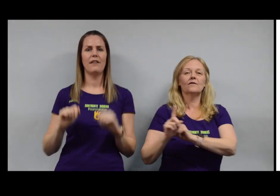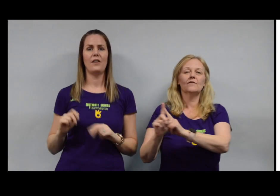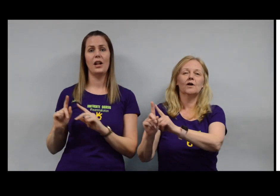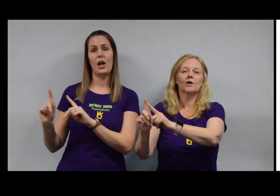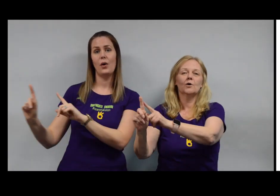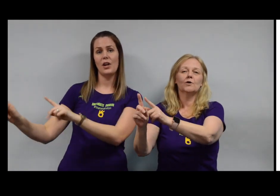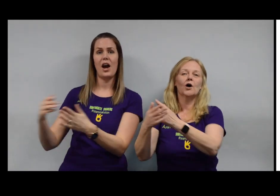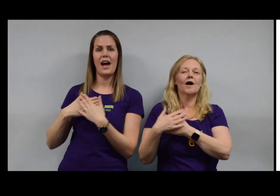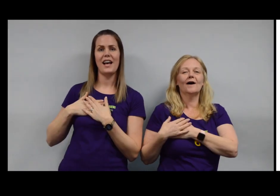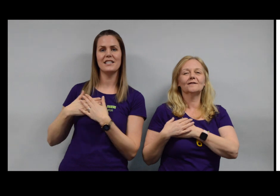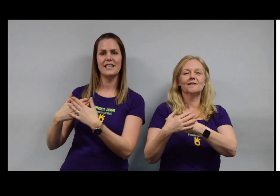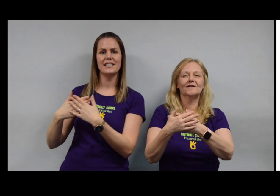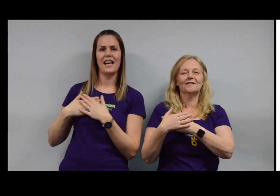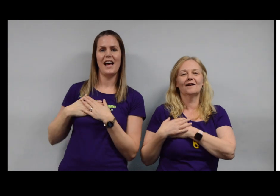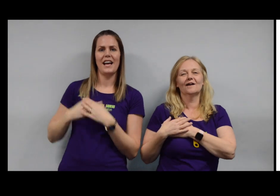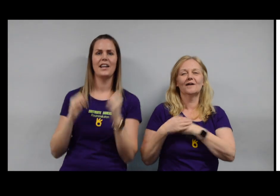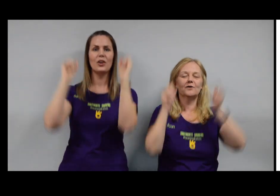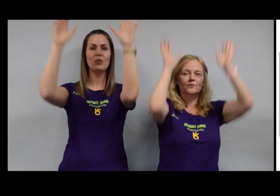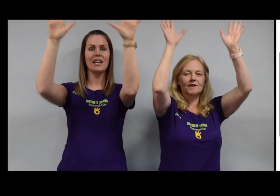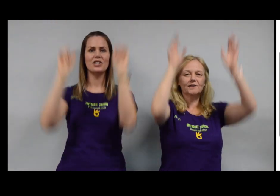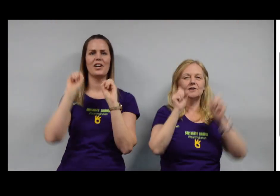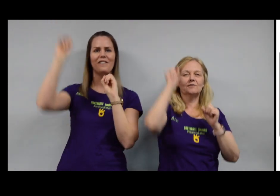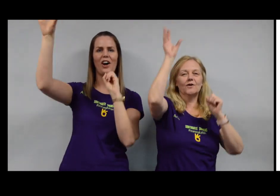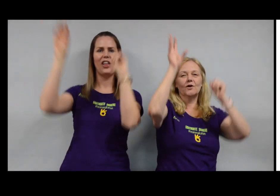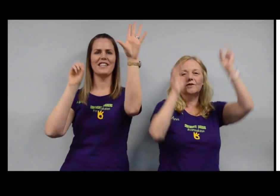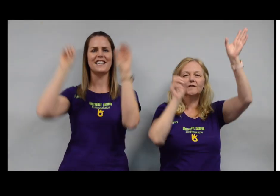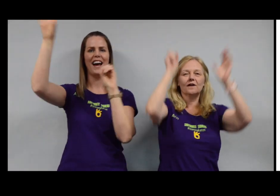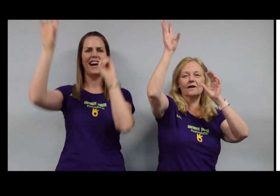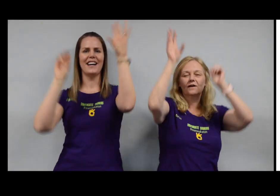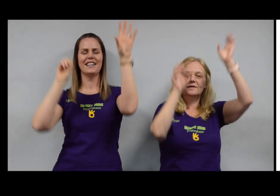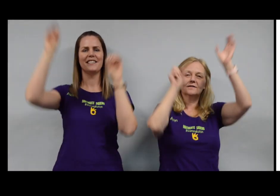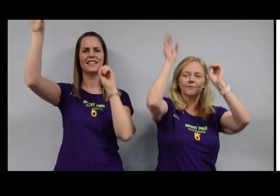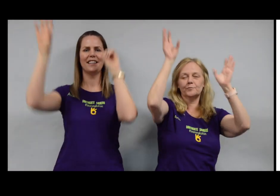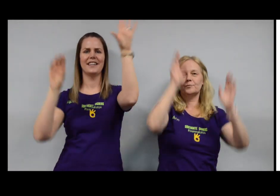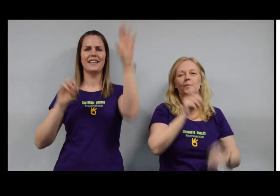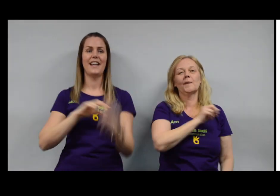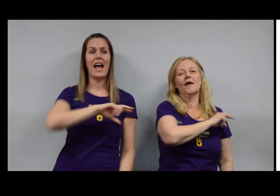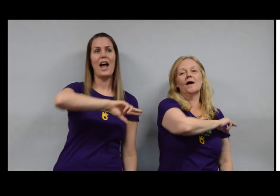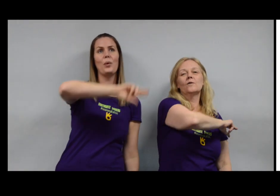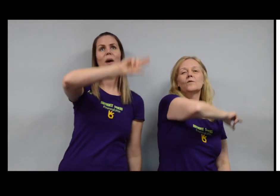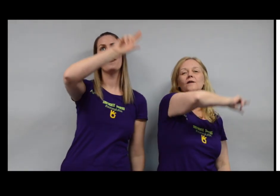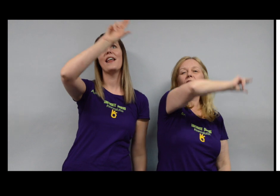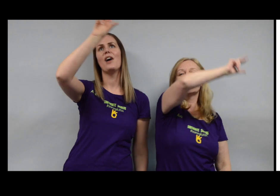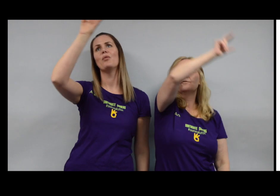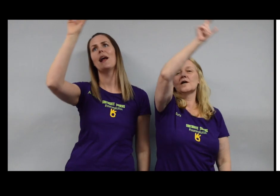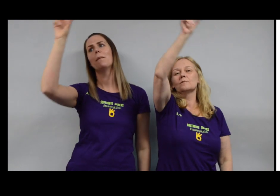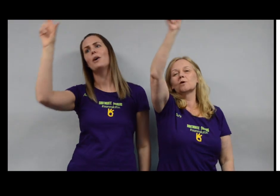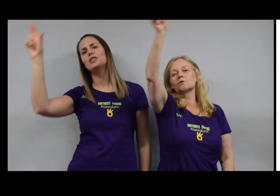follow your heart's desire Reach for the stars, and when that rainbow's